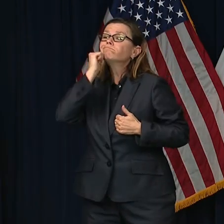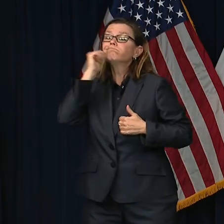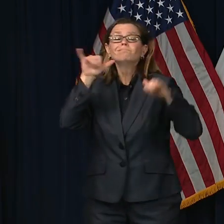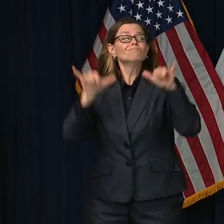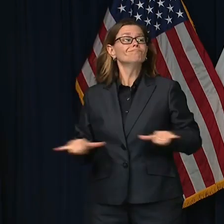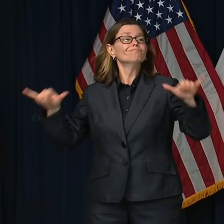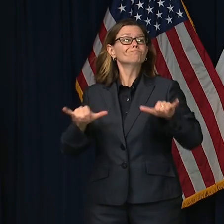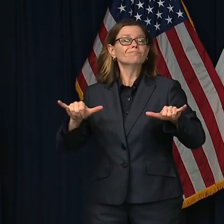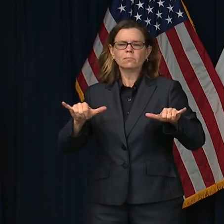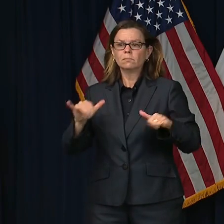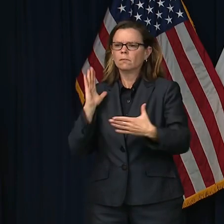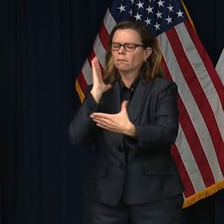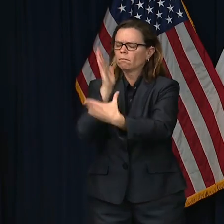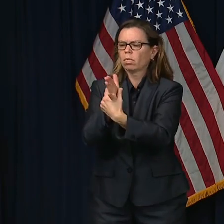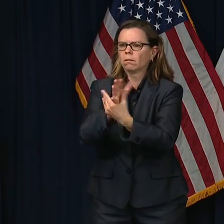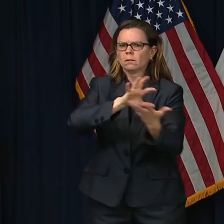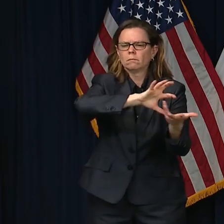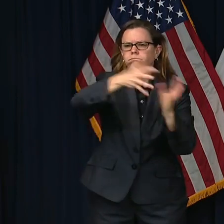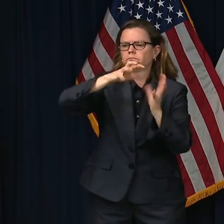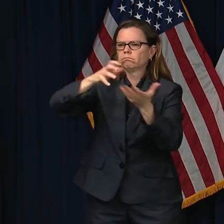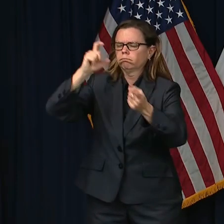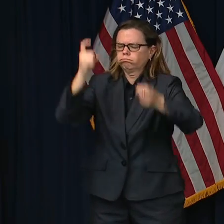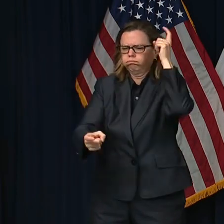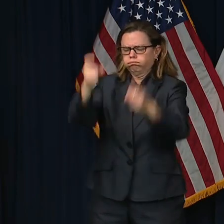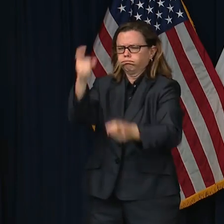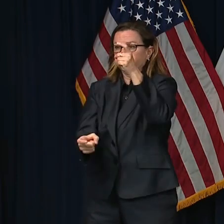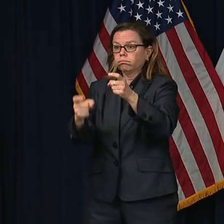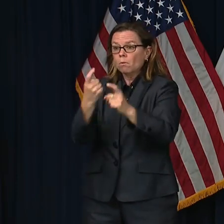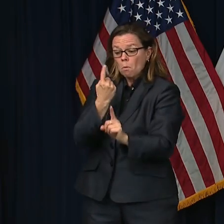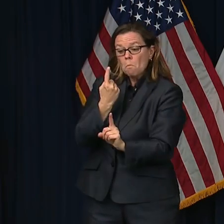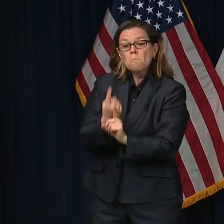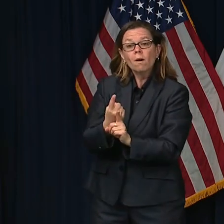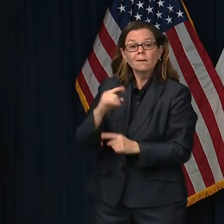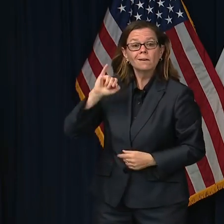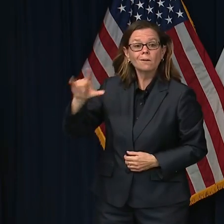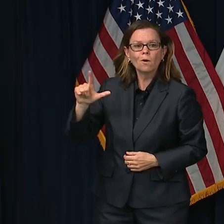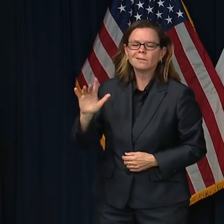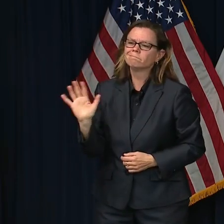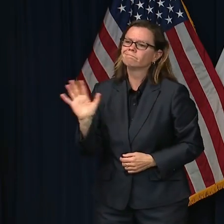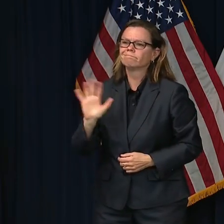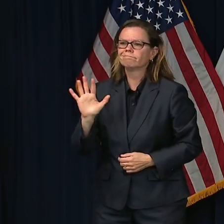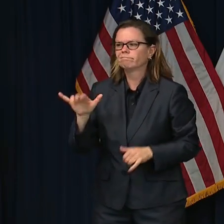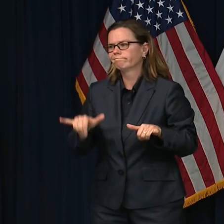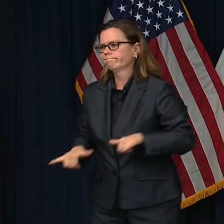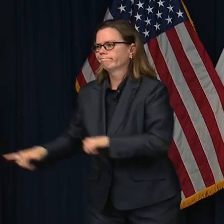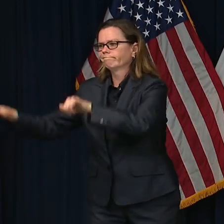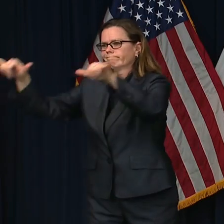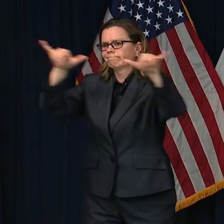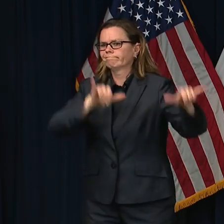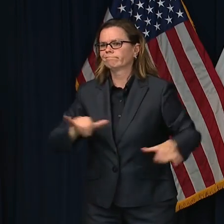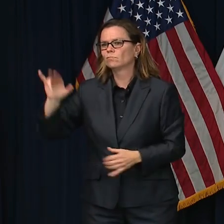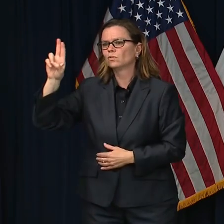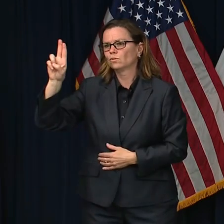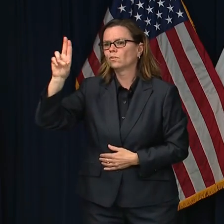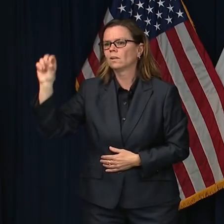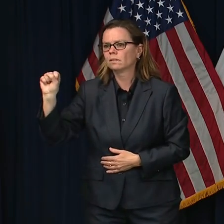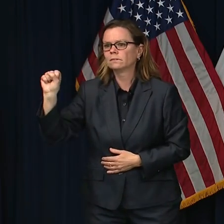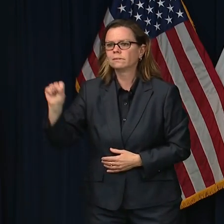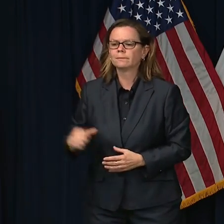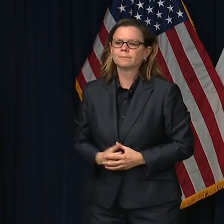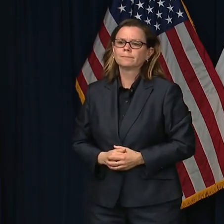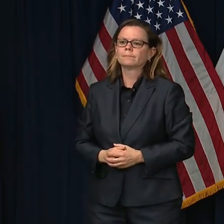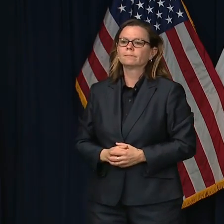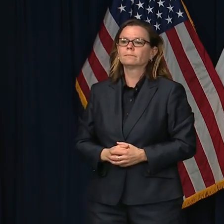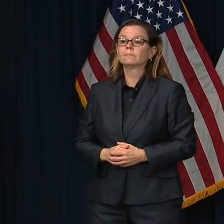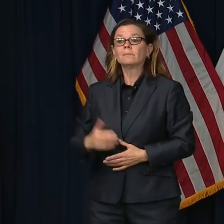Over the last several days, my public updates have been heavily data-driven, and we